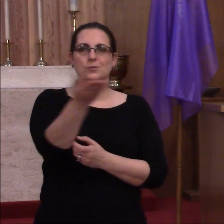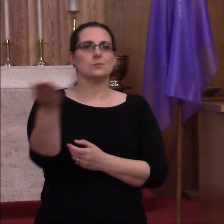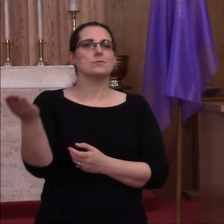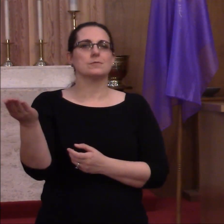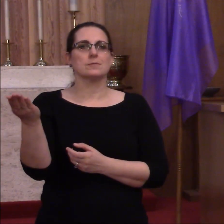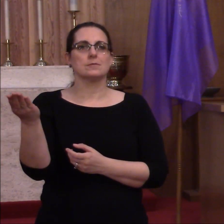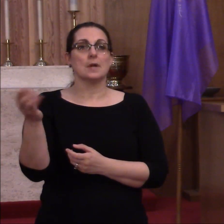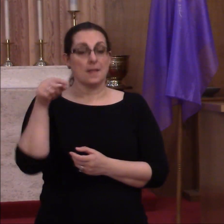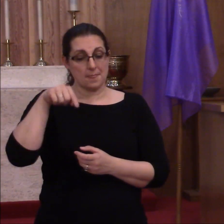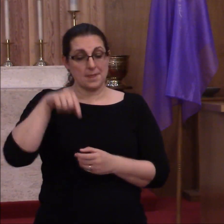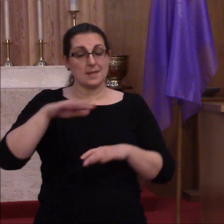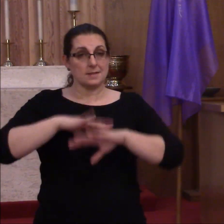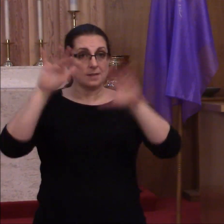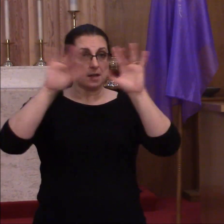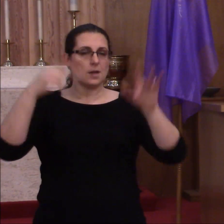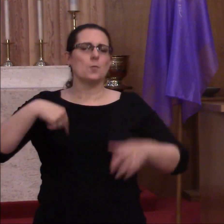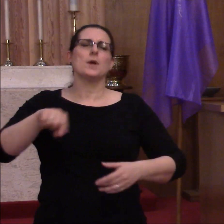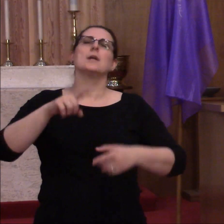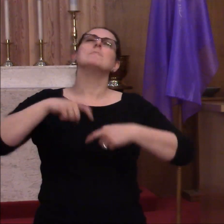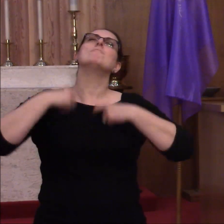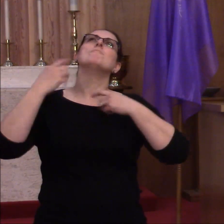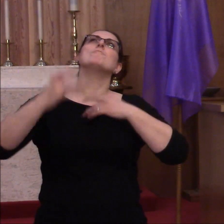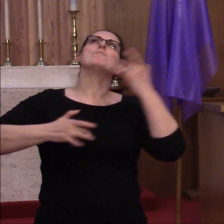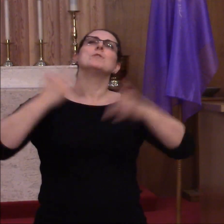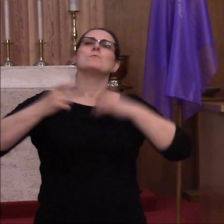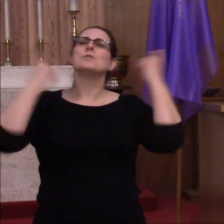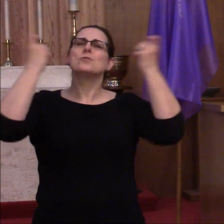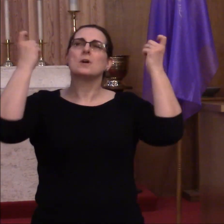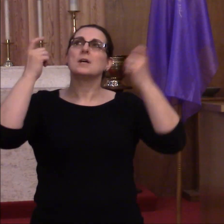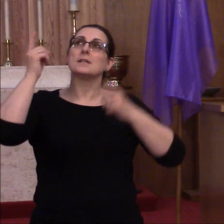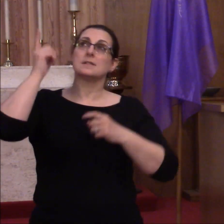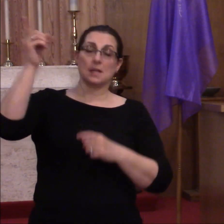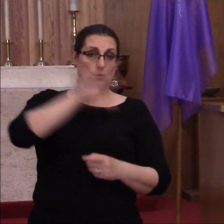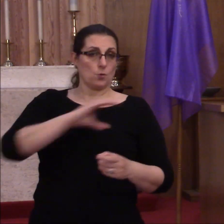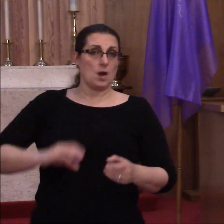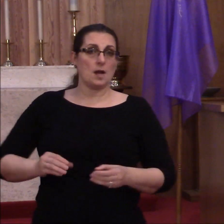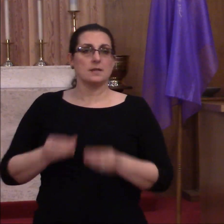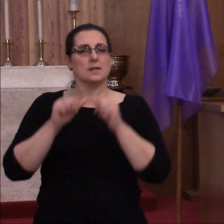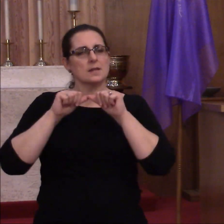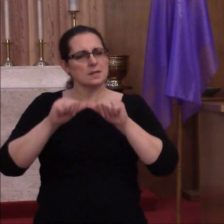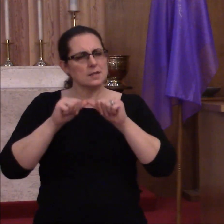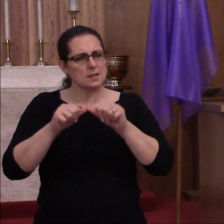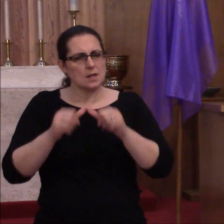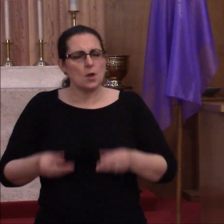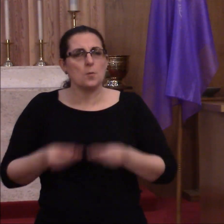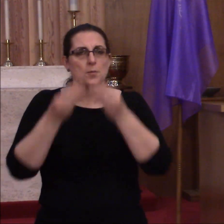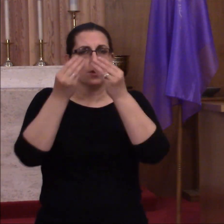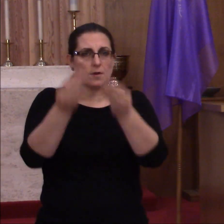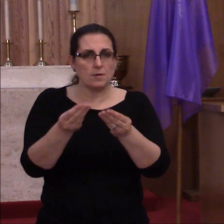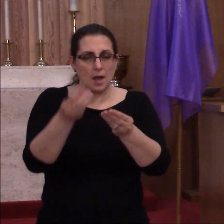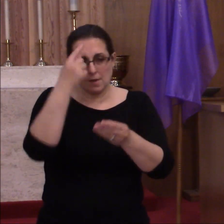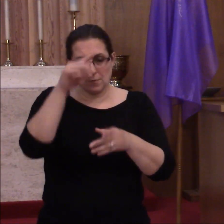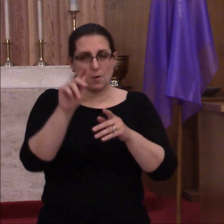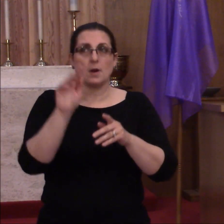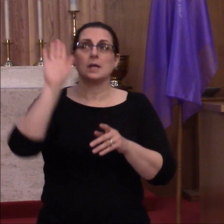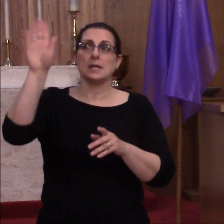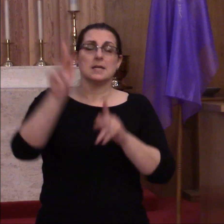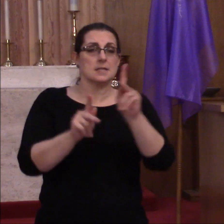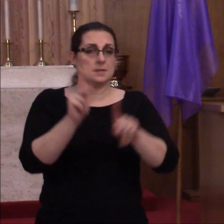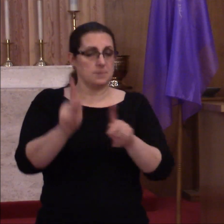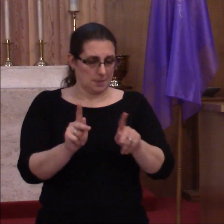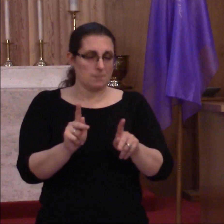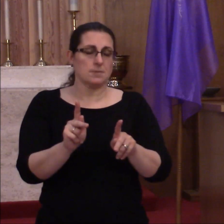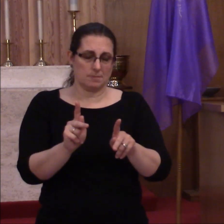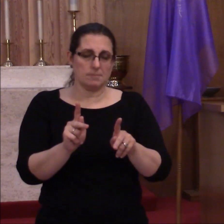Viteria Sunday, we rejoice that Christ continues to provide for His people in both body and soul. We